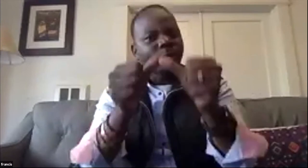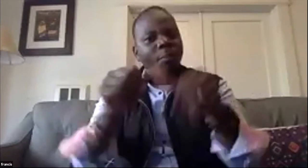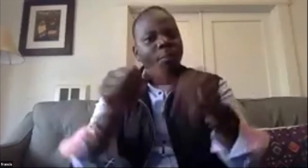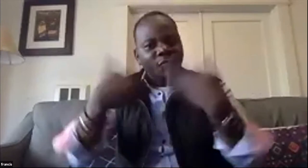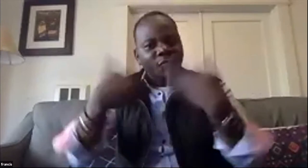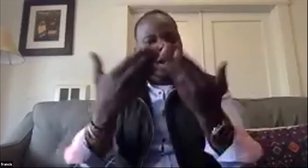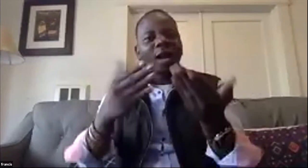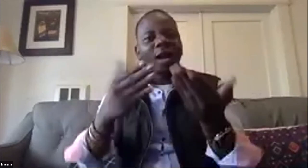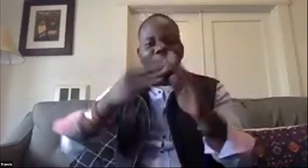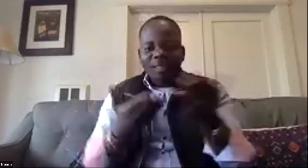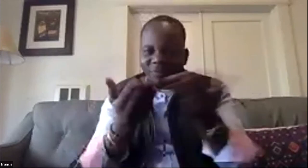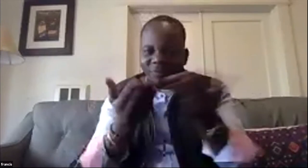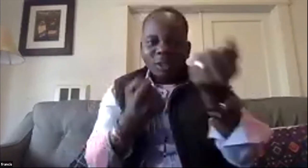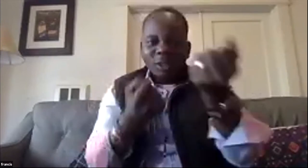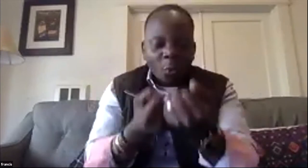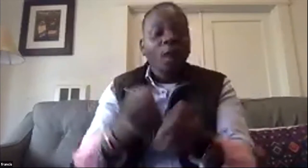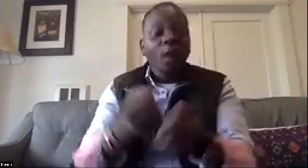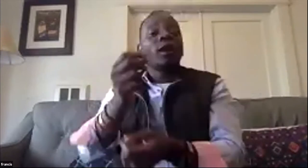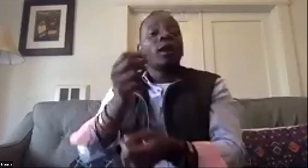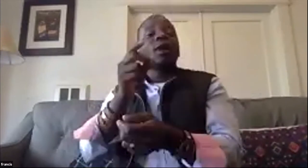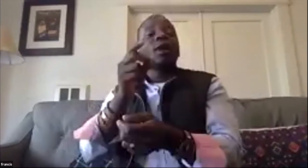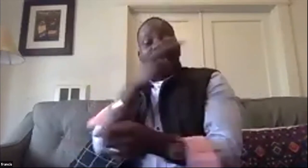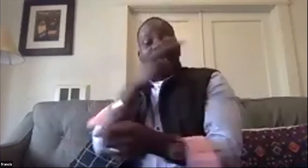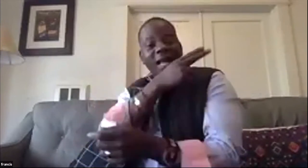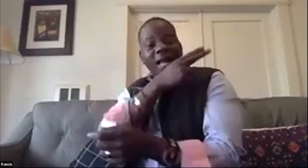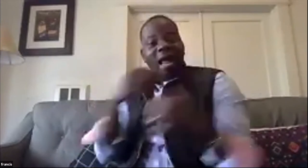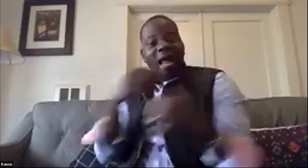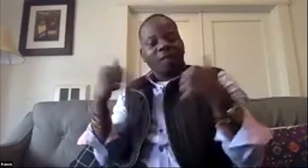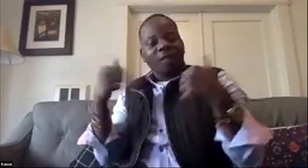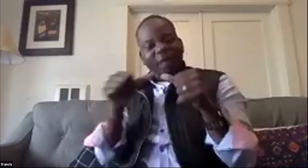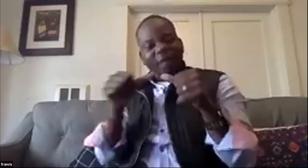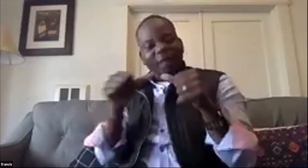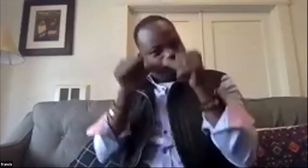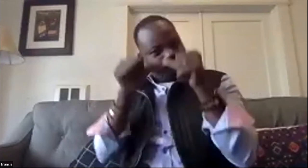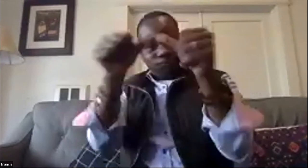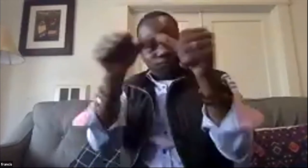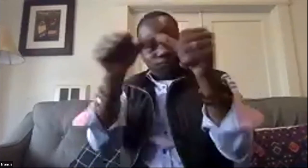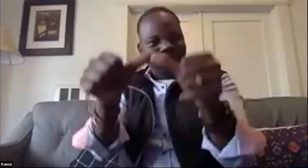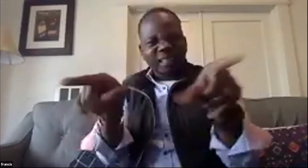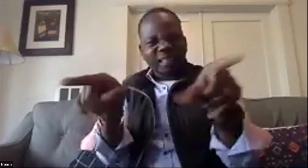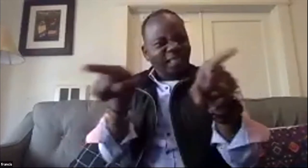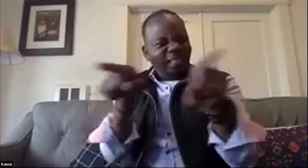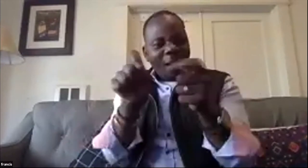so that what we want to do is provide support and